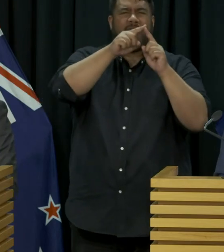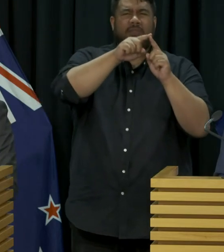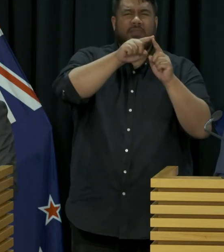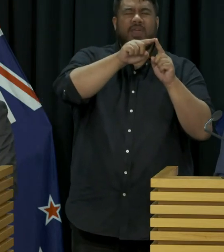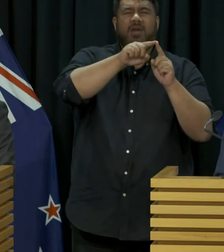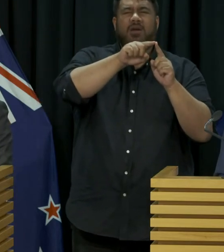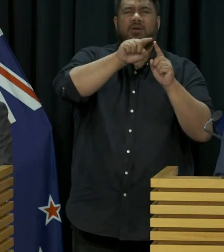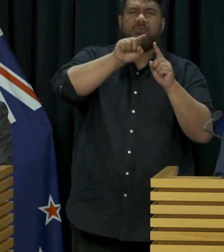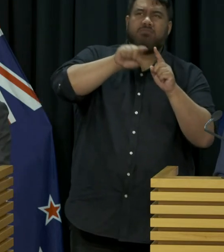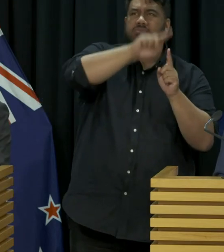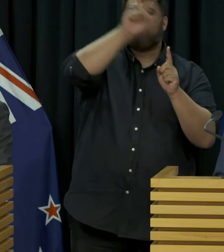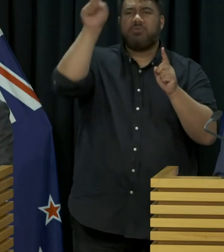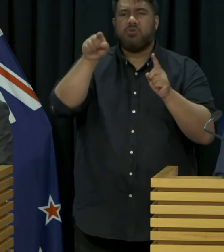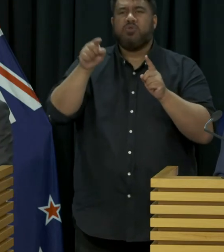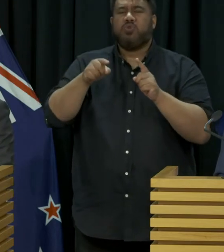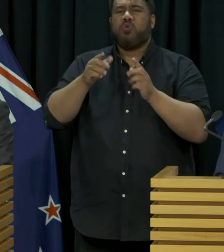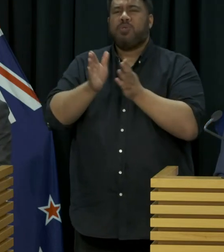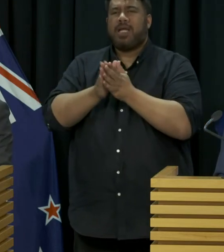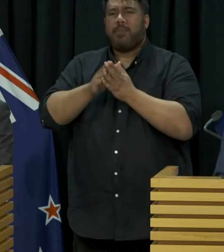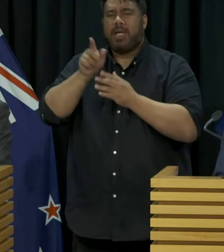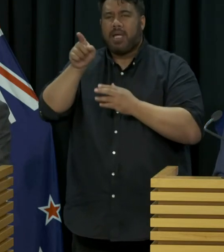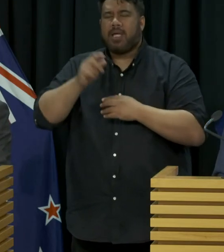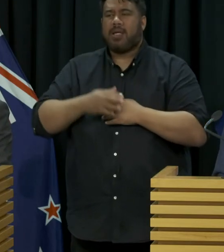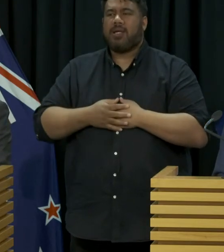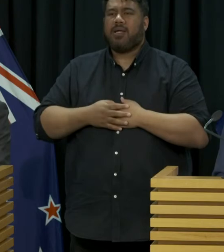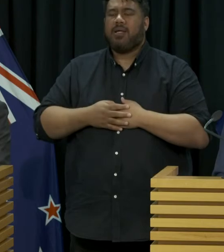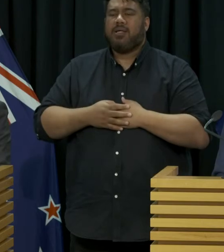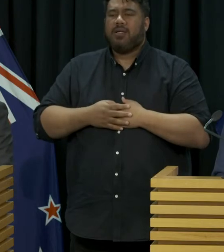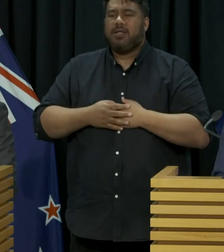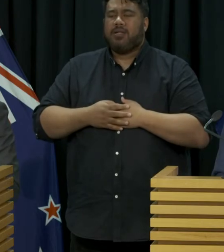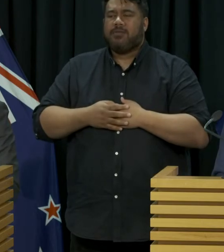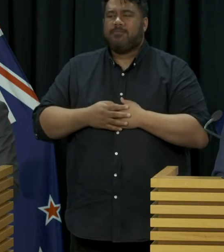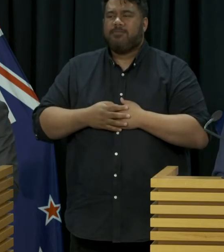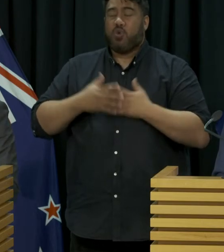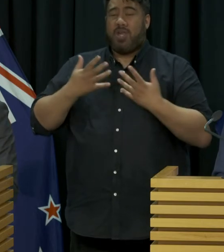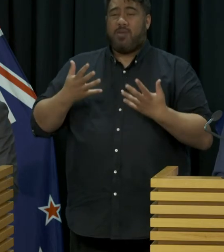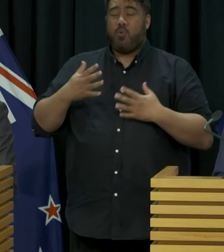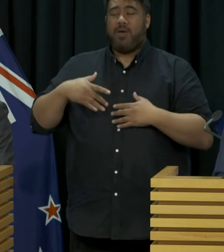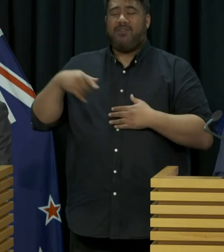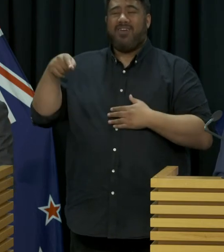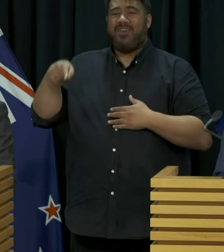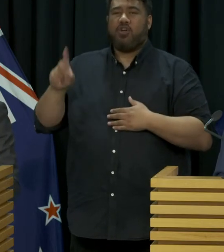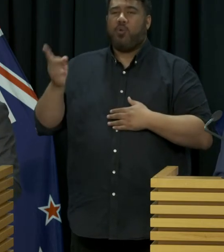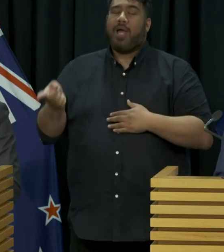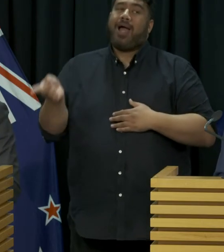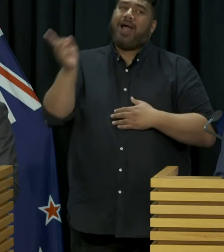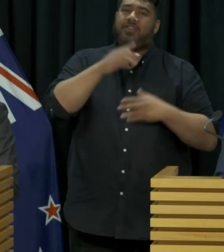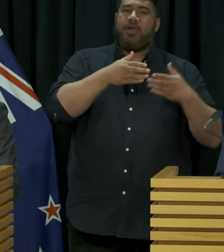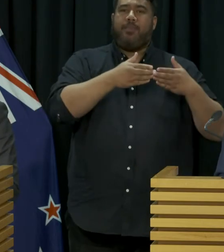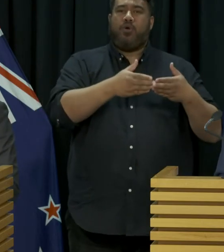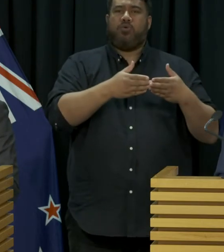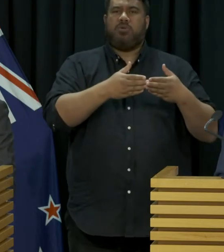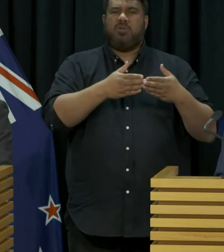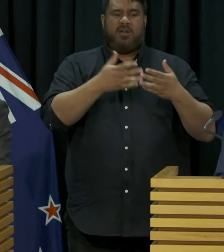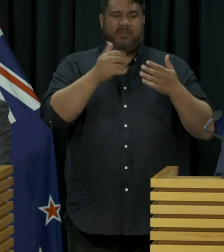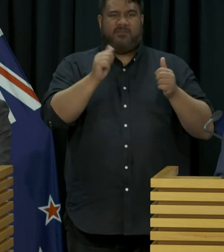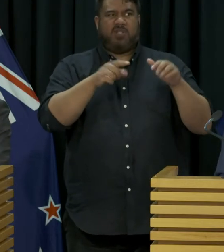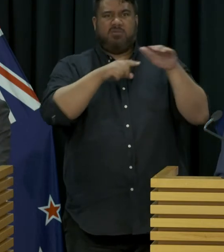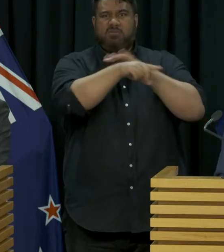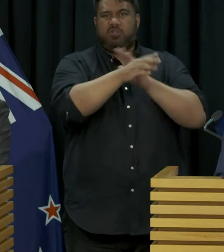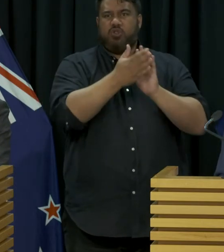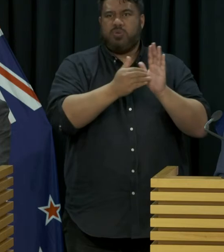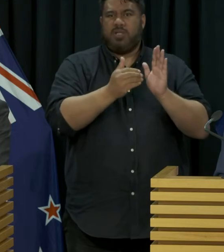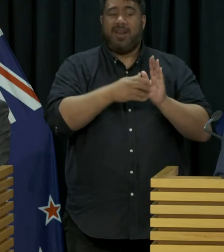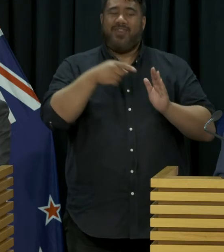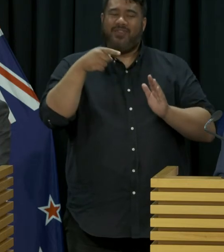the most likely source of infection at the moment the current working theory is still that it's the Safrana Seville which is no longer in New Zealand but the